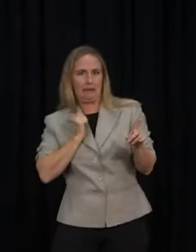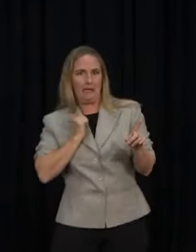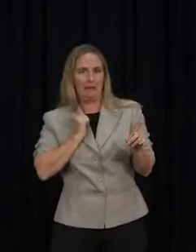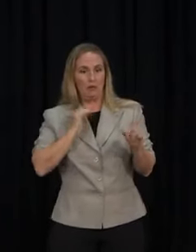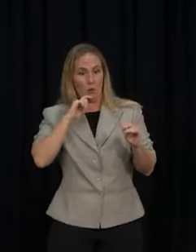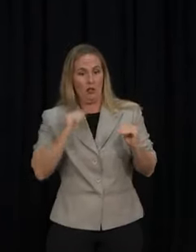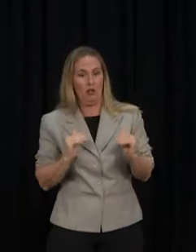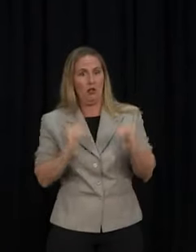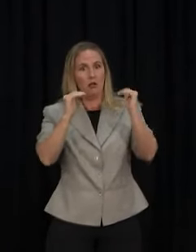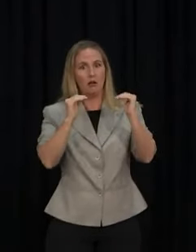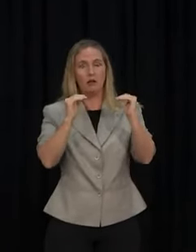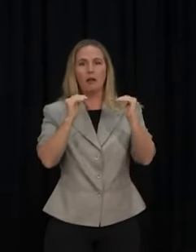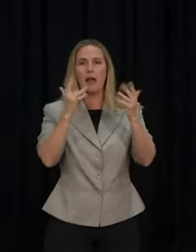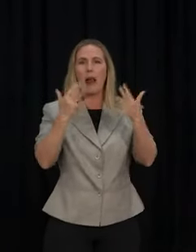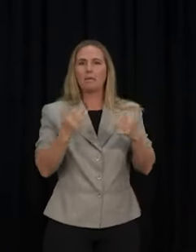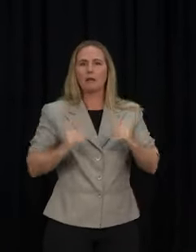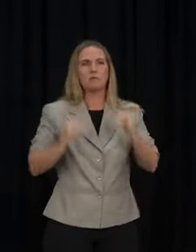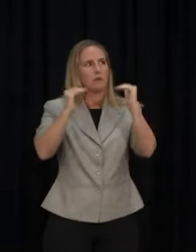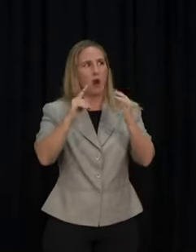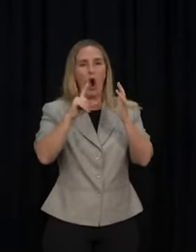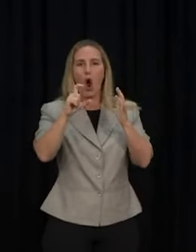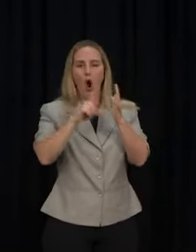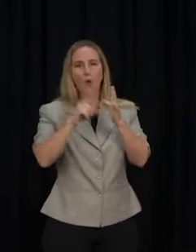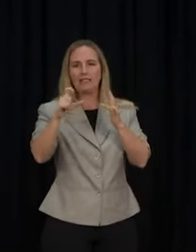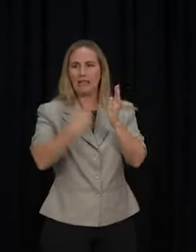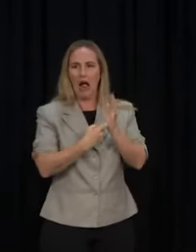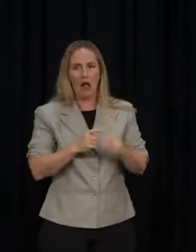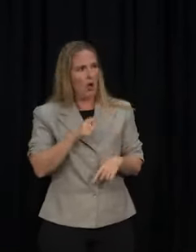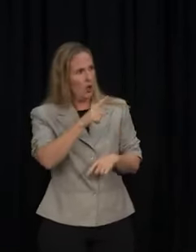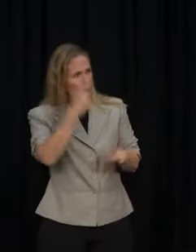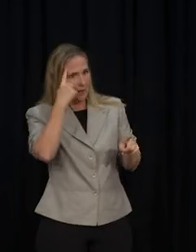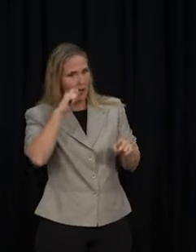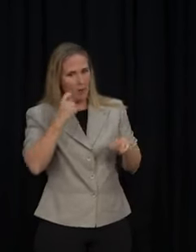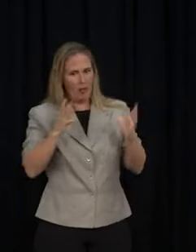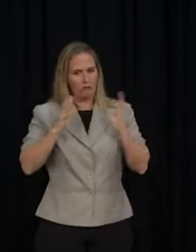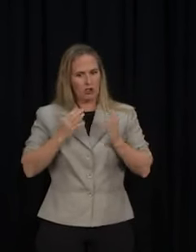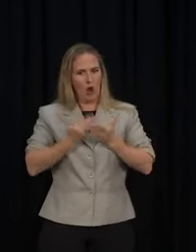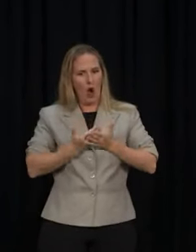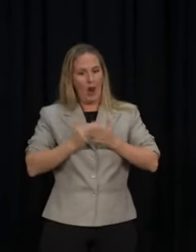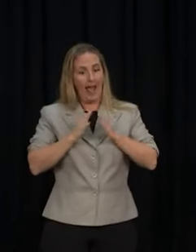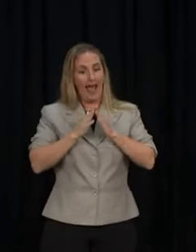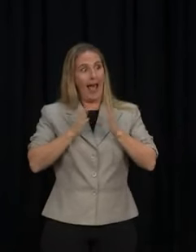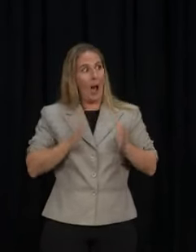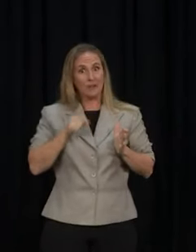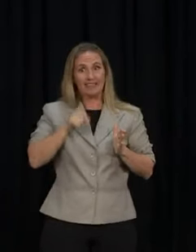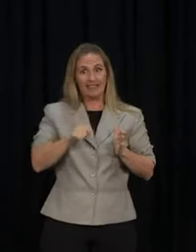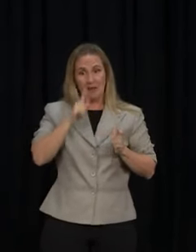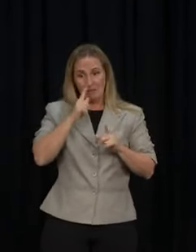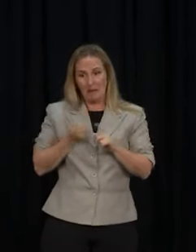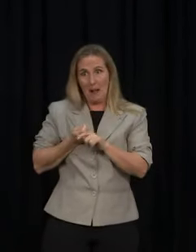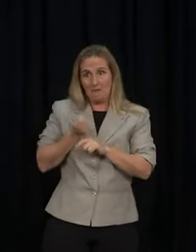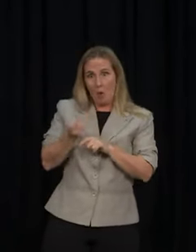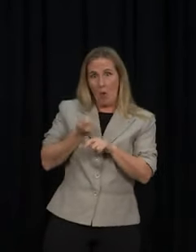Do you think this would put pressure on highly leveraged households that are already struggling to see their mortgage rates go up if this does happen?